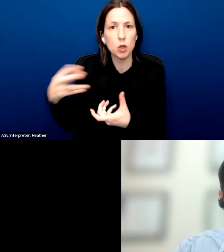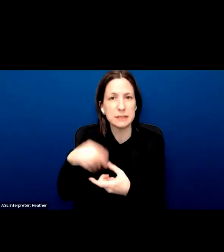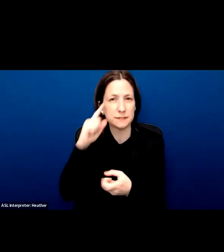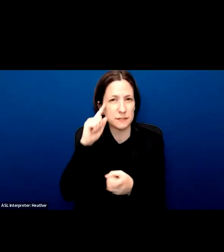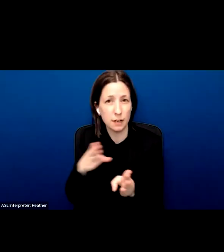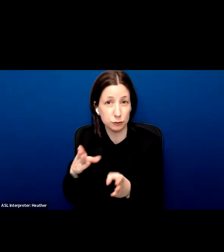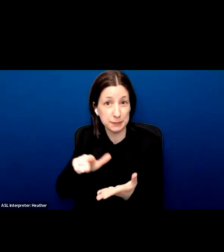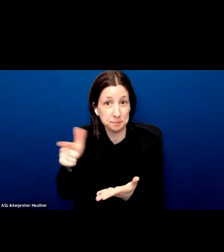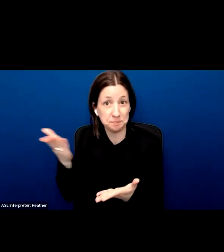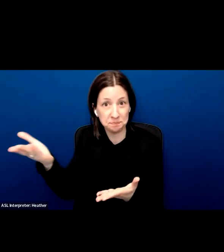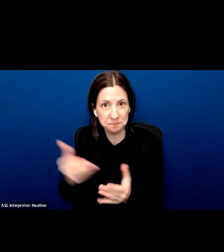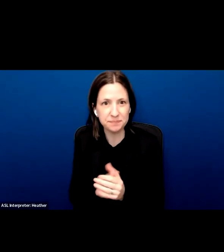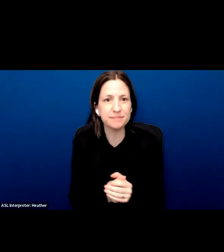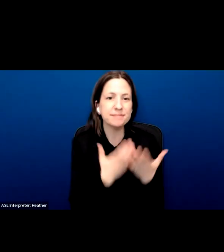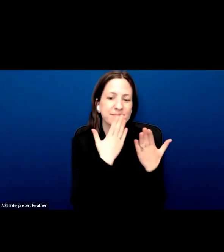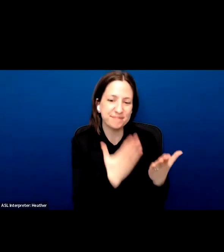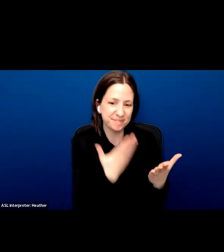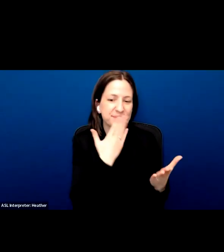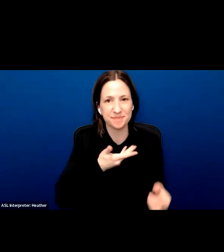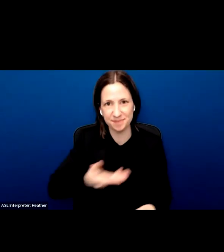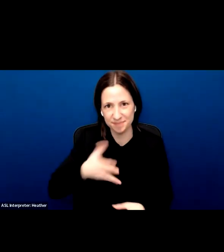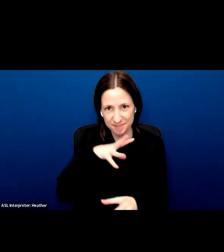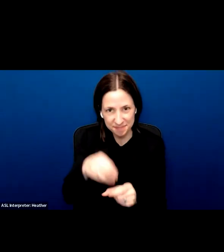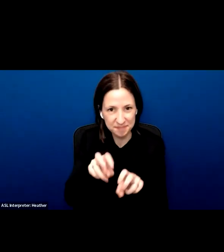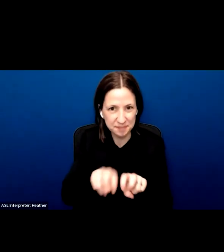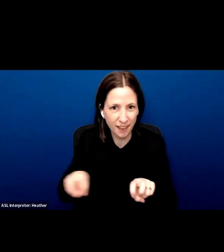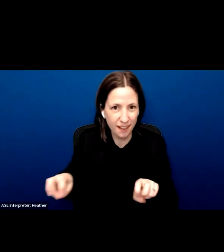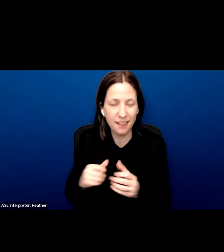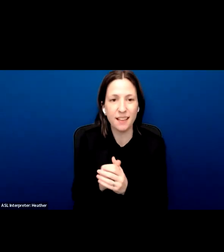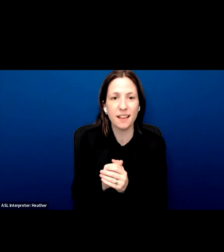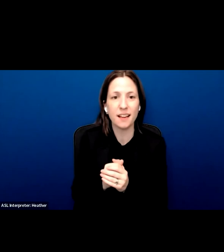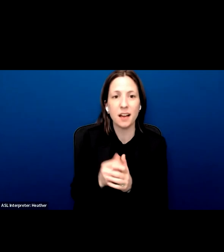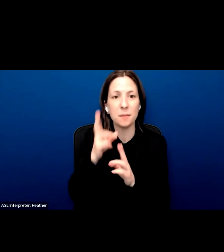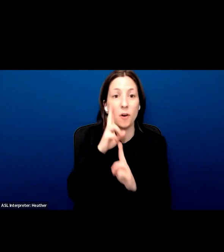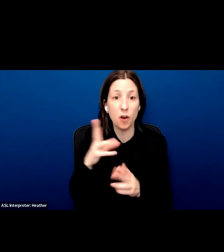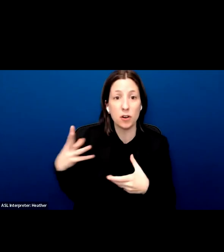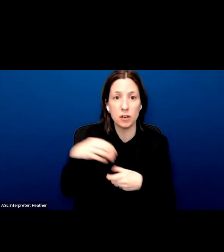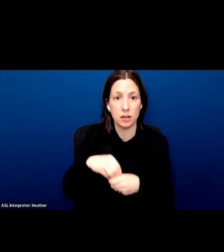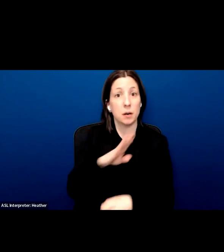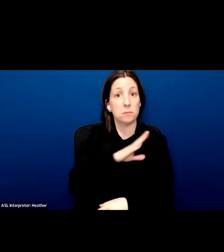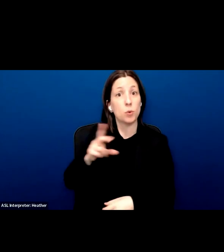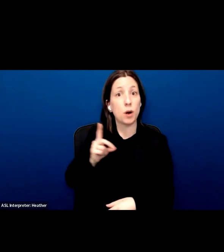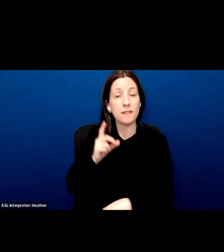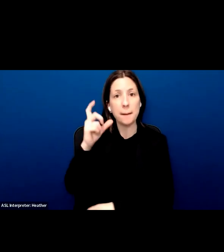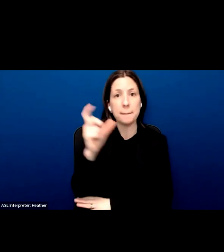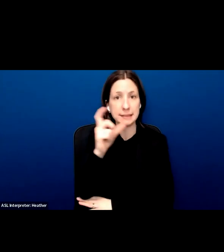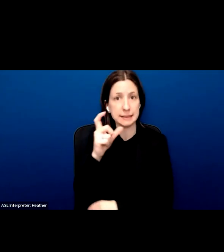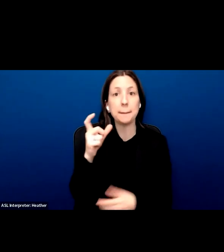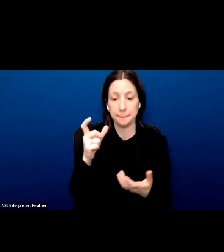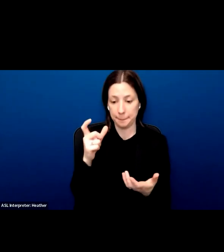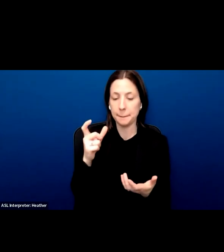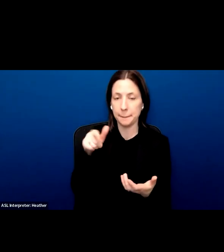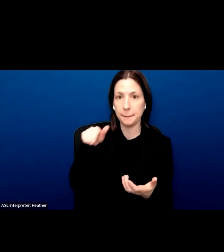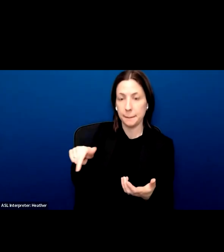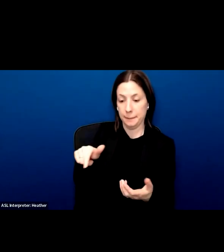Thank you, and thank you for inviting me to be part of this panel today. I'm honored to serve on the boards of the Muslim Council of Peel, the Peel Police Services